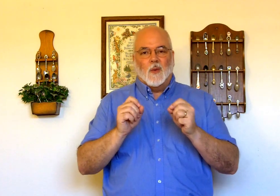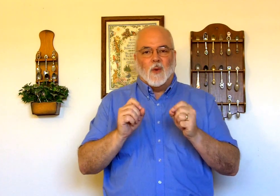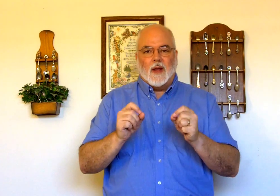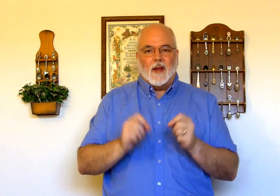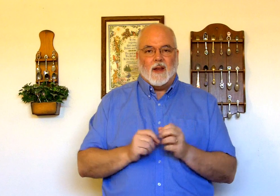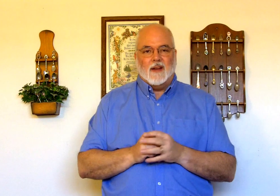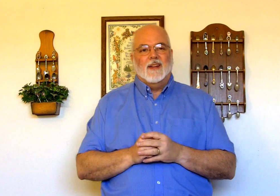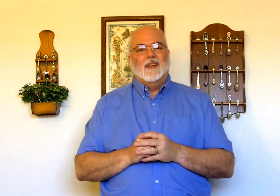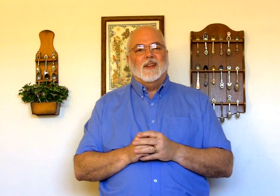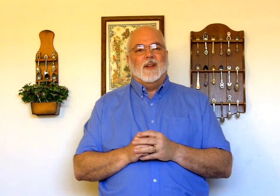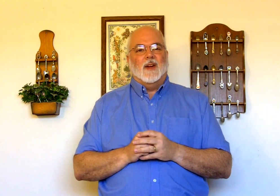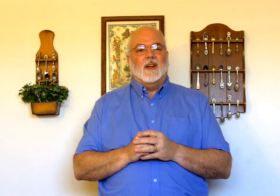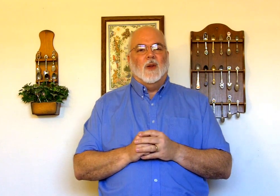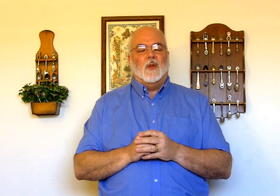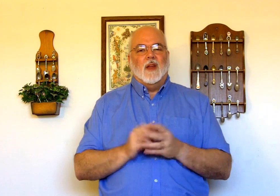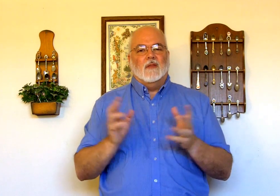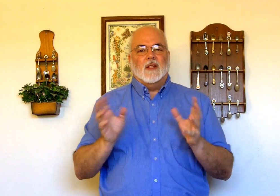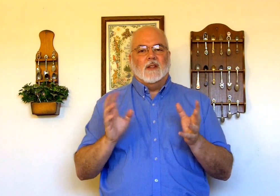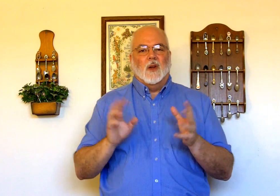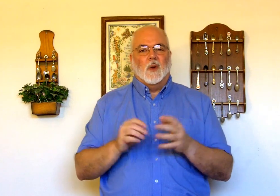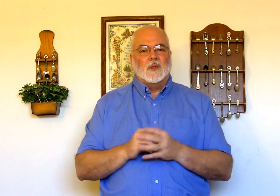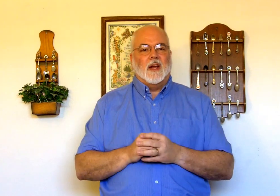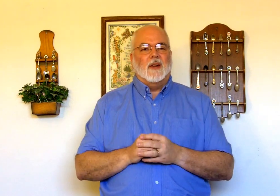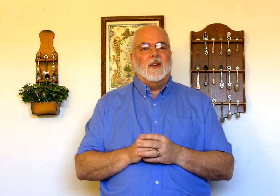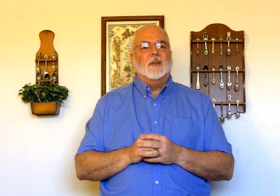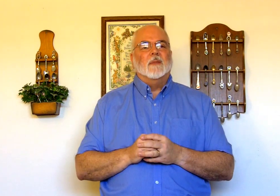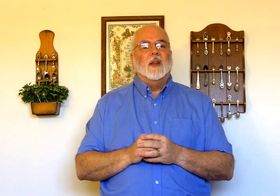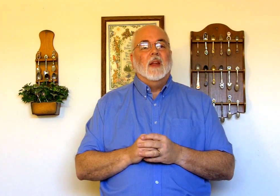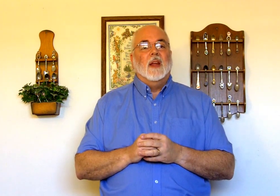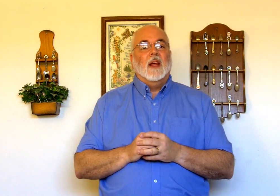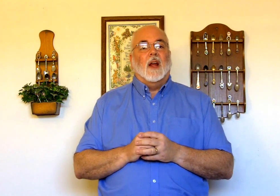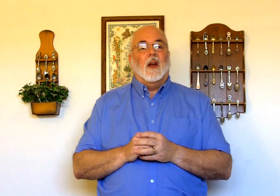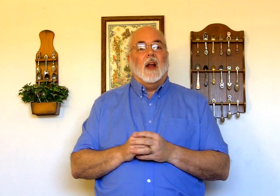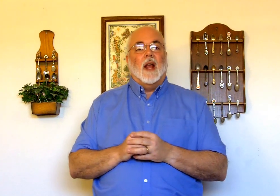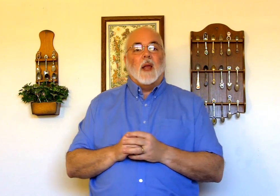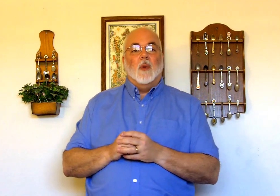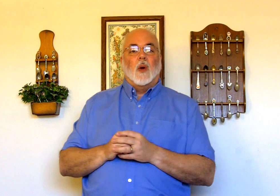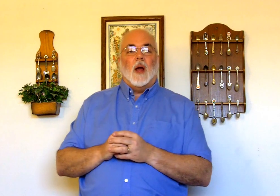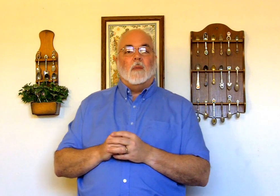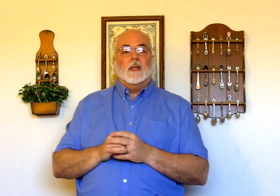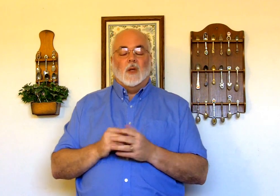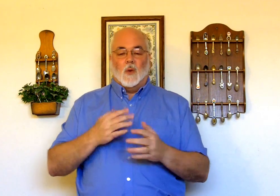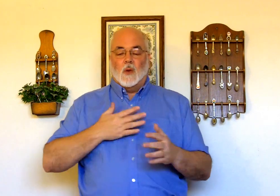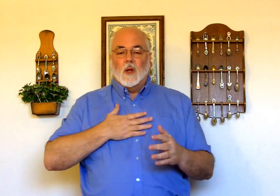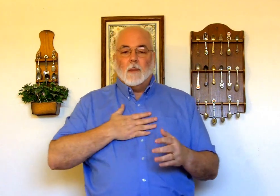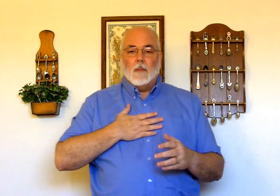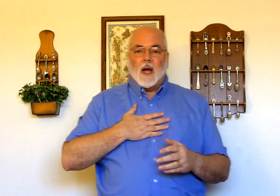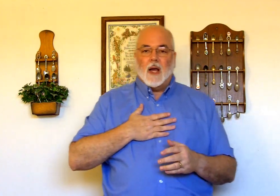right ahead. Alright? Don't think of this as a gold standard. All right. I pour out my soul. My.